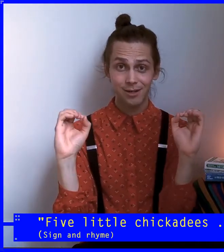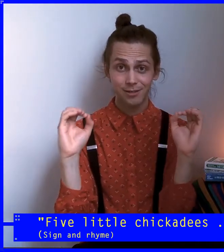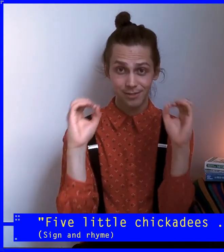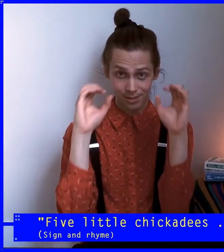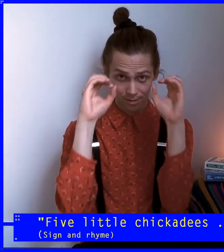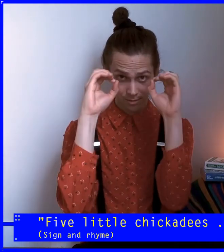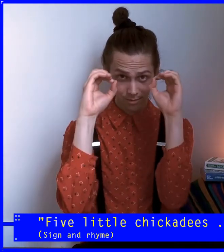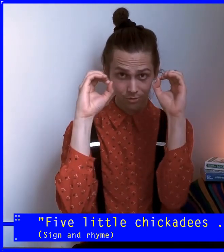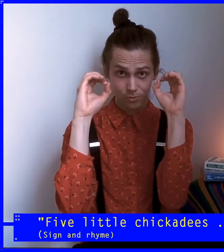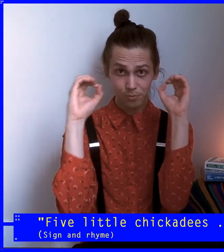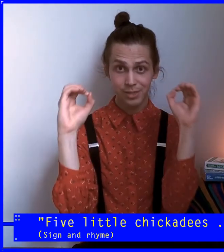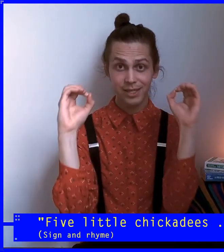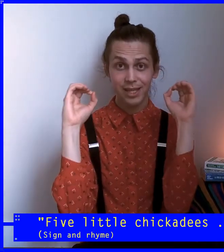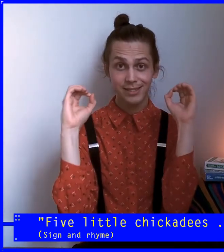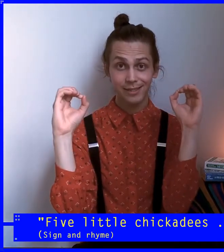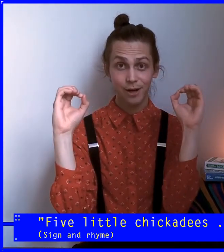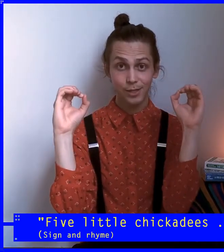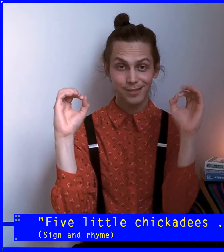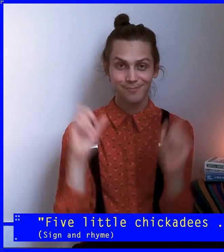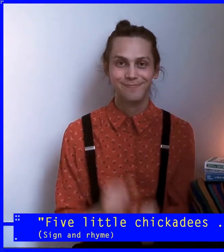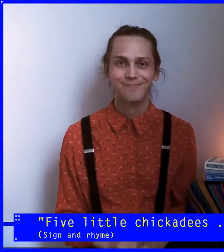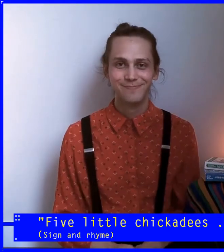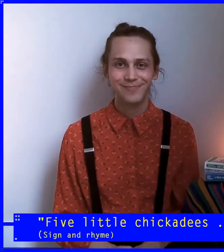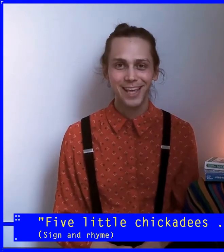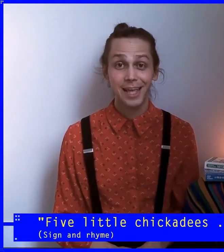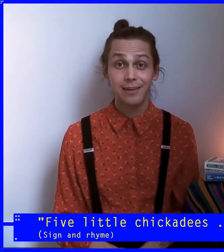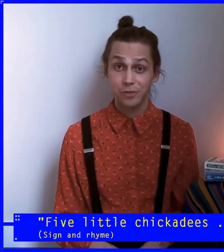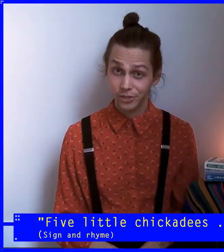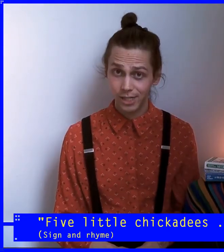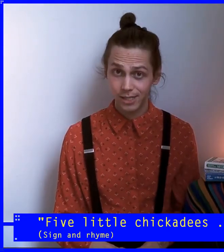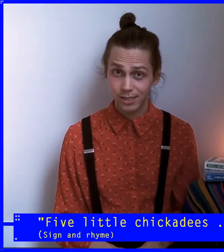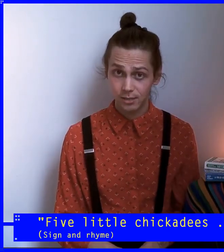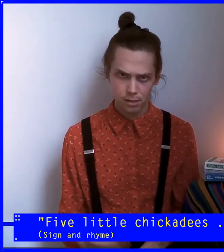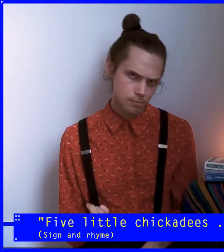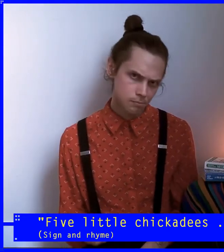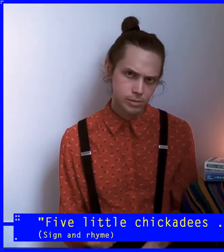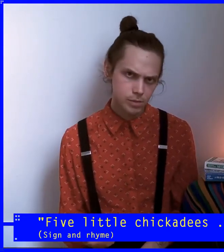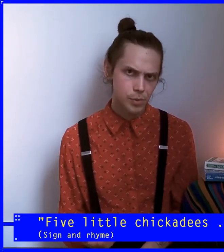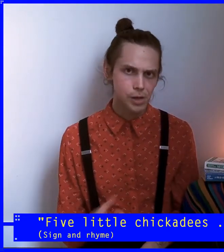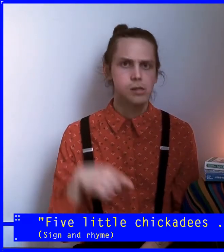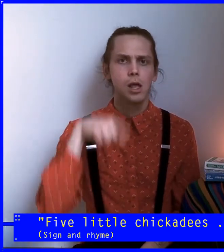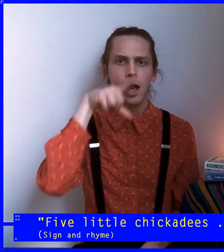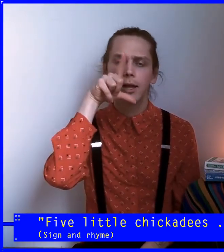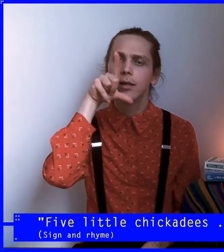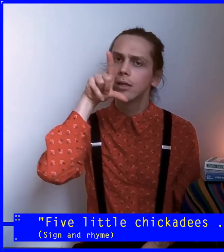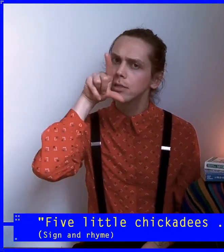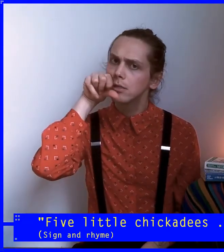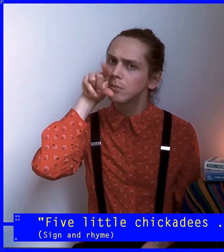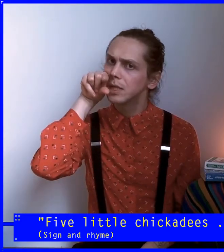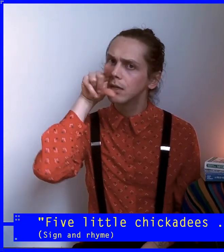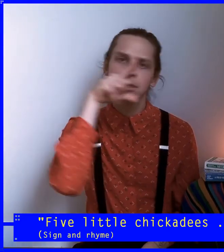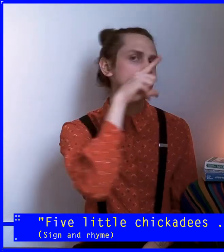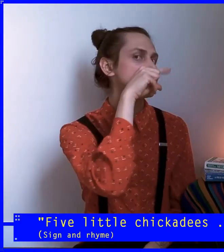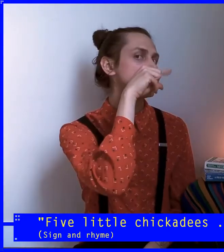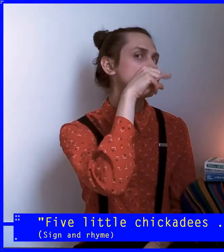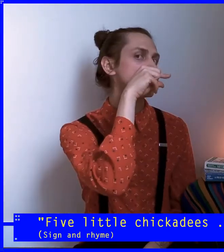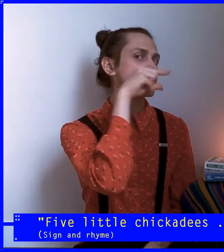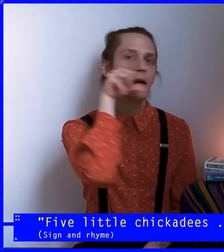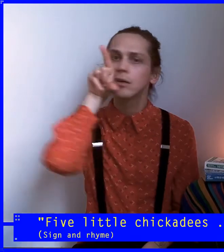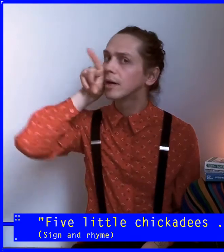all. Two big zeros. Now for the chickadees. It's a bird. And this little beak that we do, we've talked about.